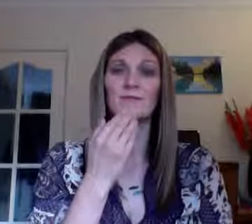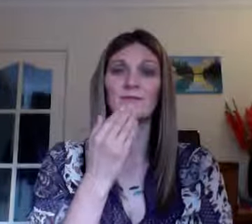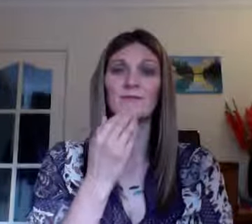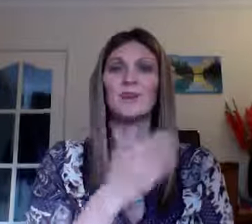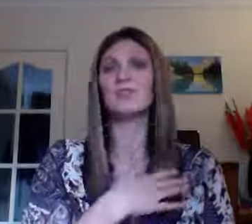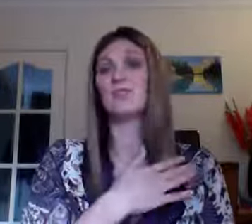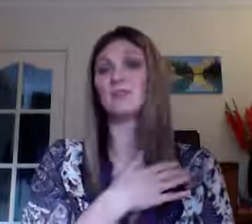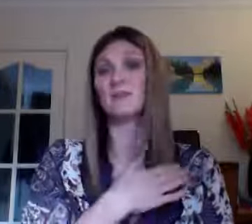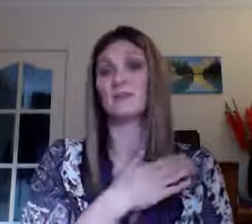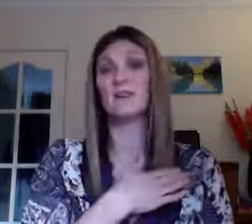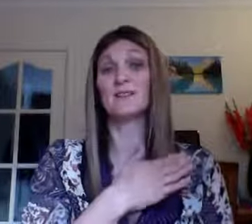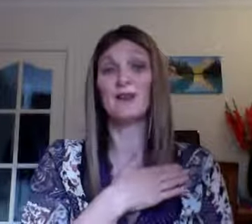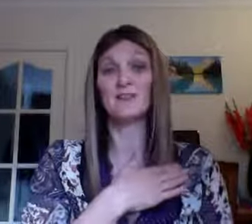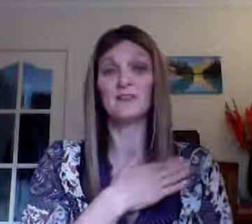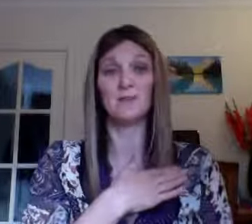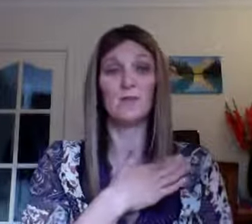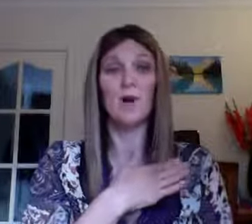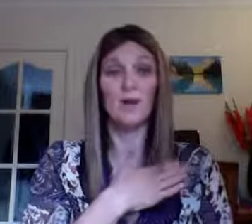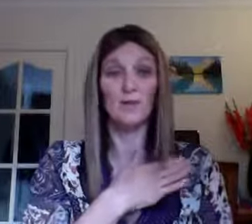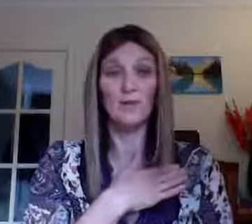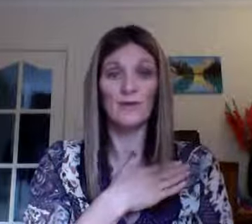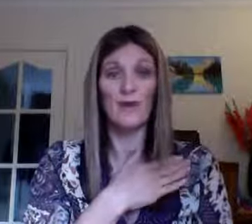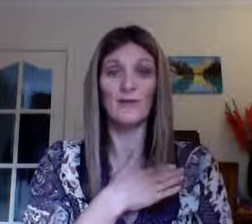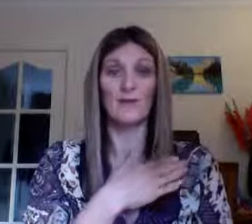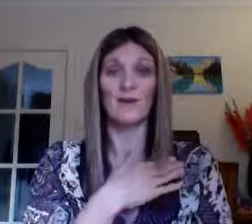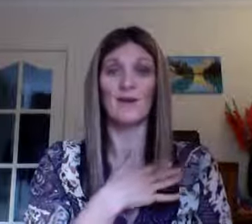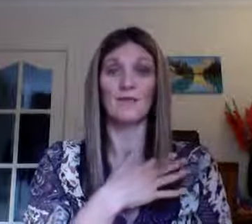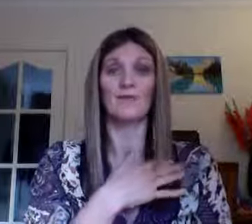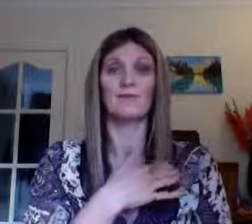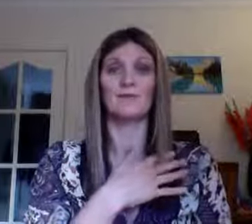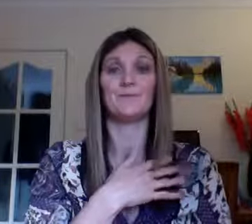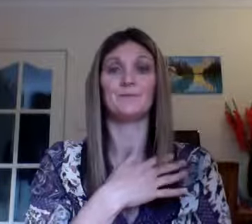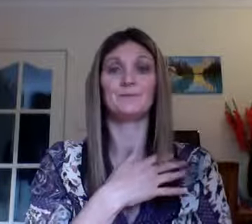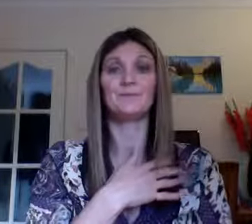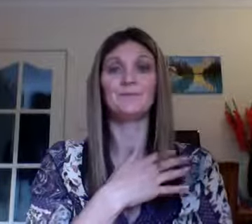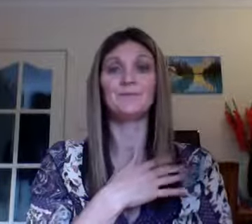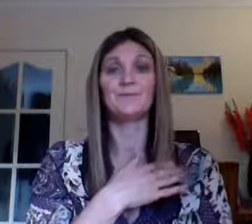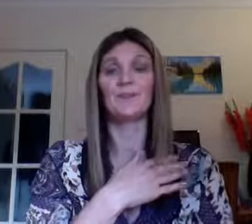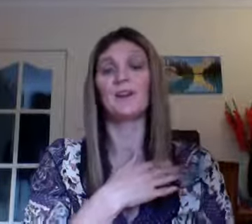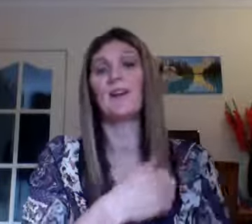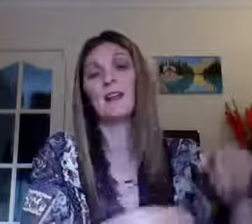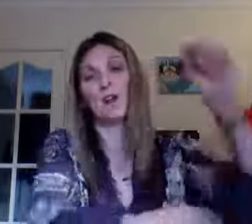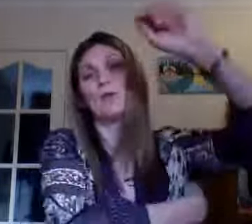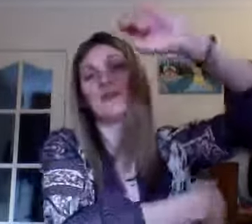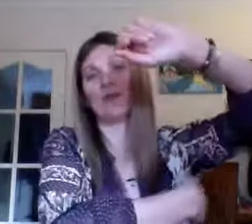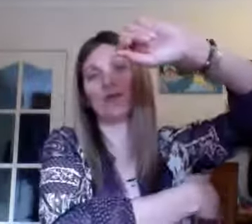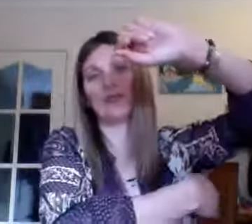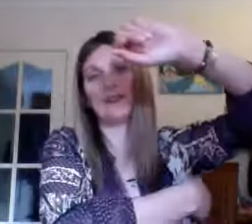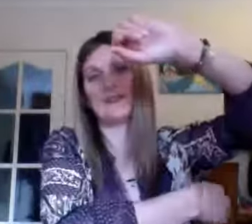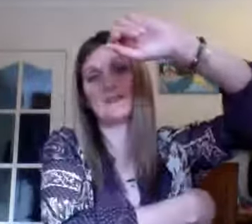I choose to express gratitude for what I already have in my life. And I let go of these old beliefs.